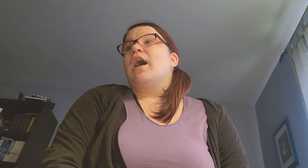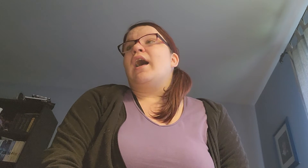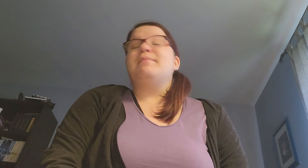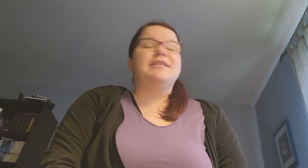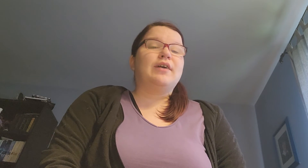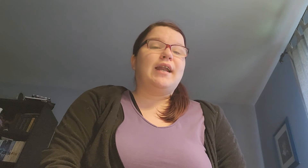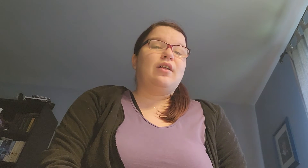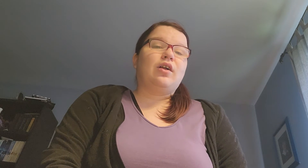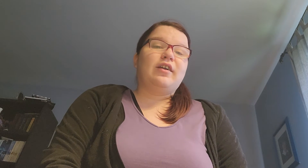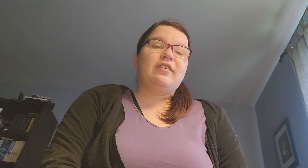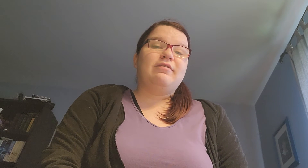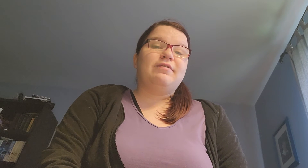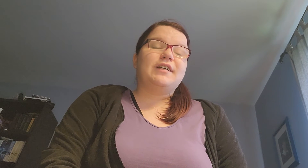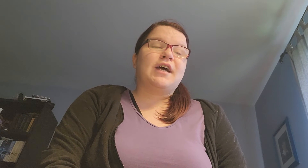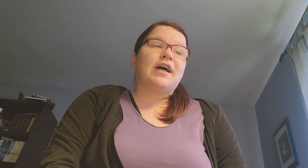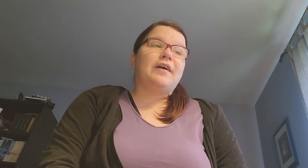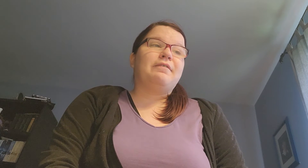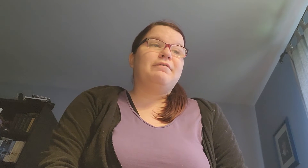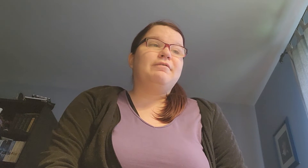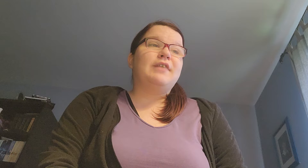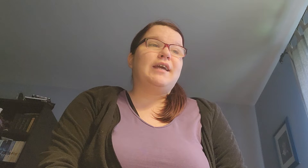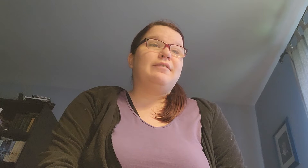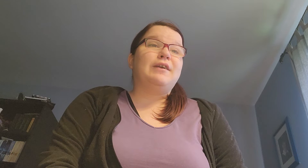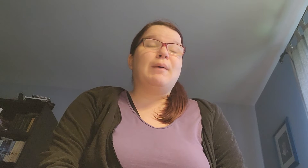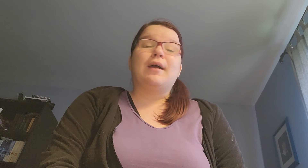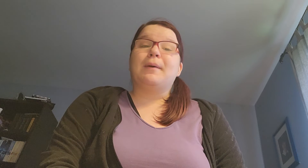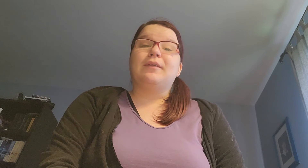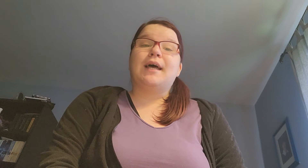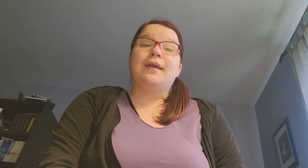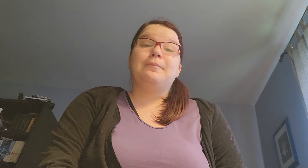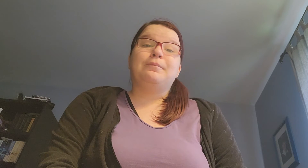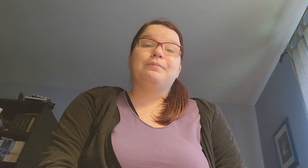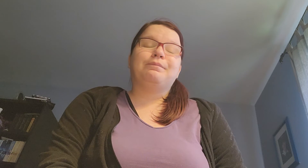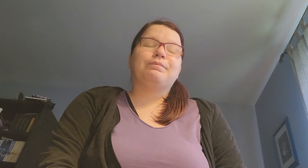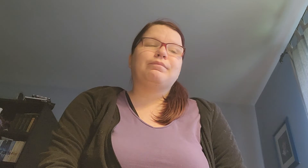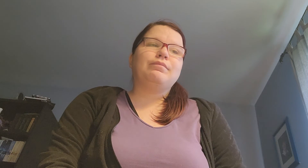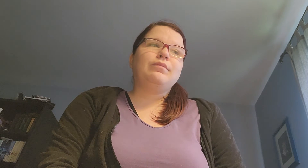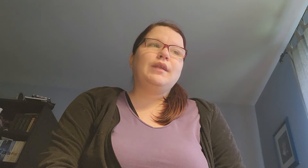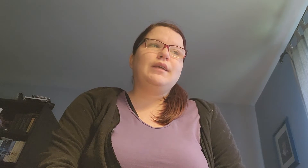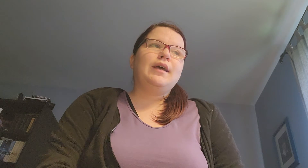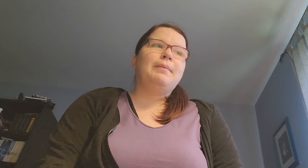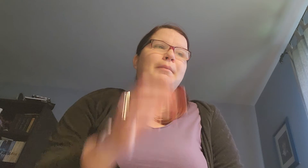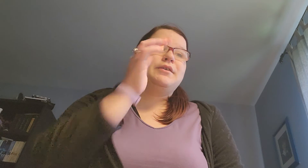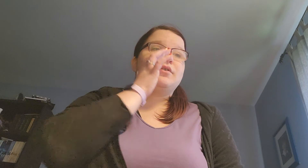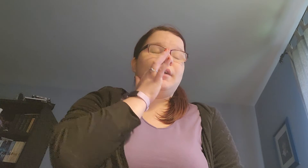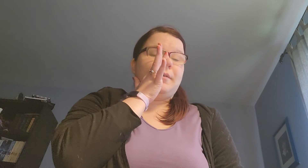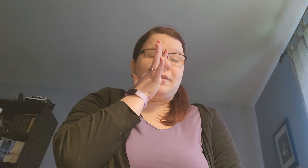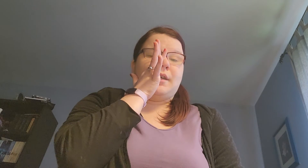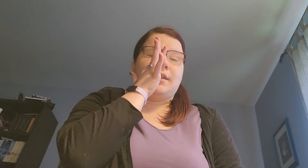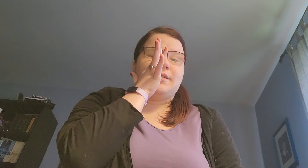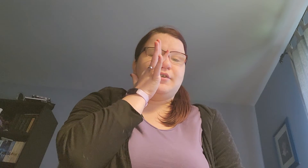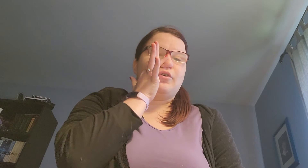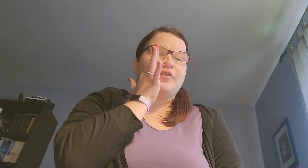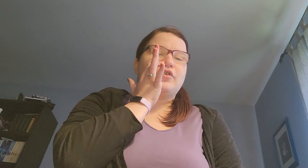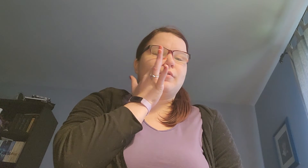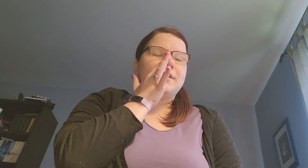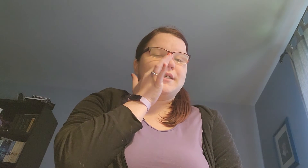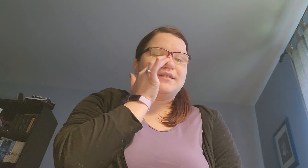I'm still getting a lot of... Uh... Negative feedback about that. About me during... Uh... Disney crossovers and